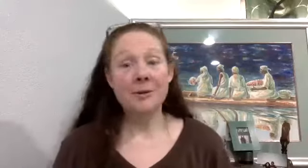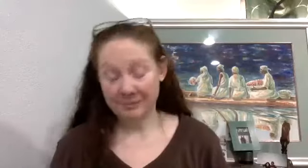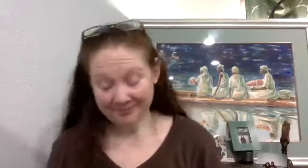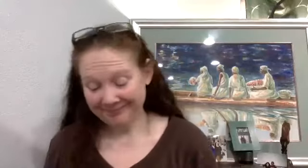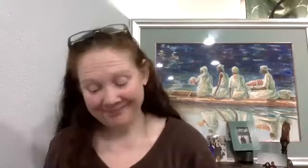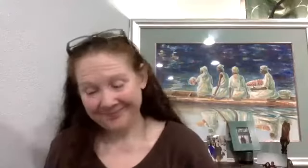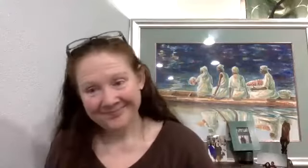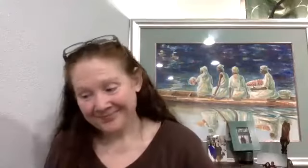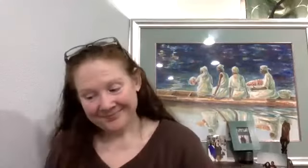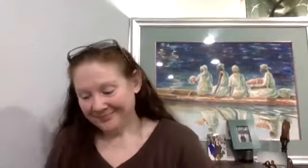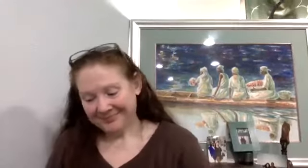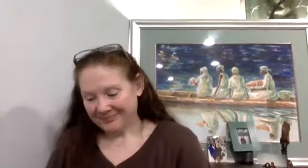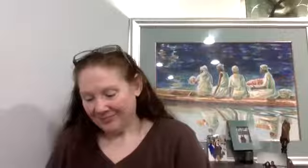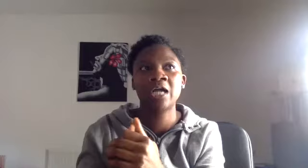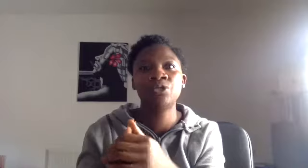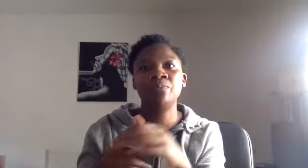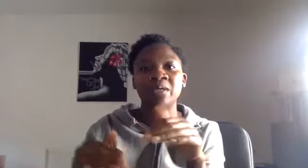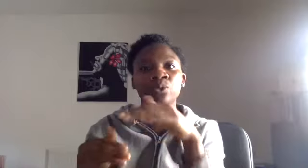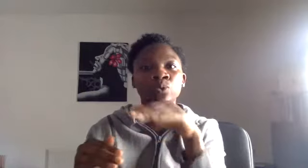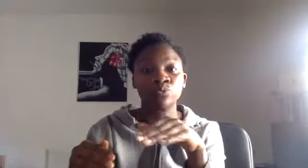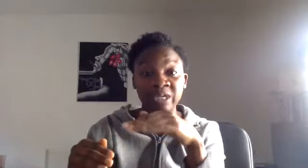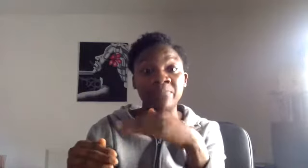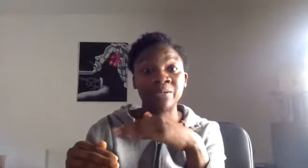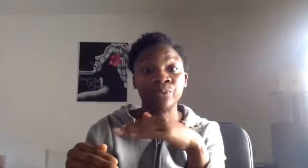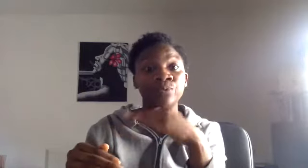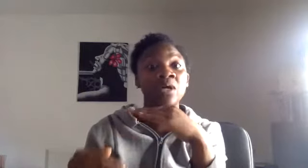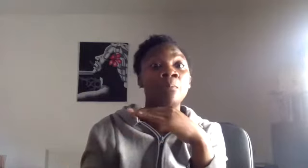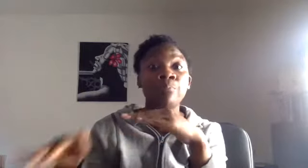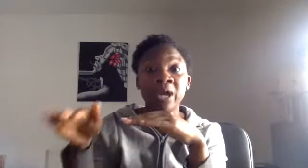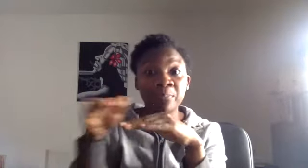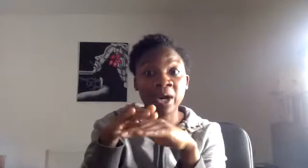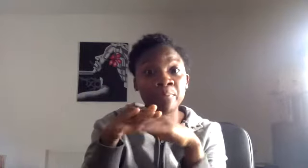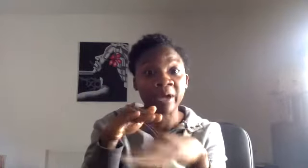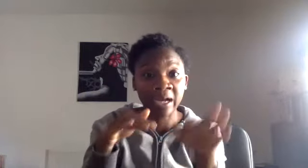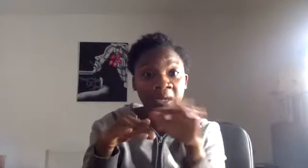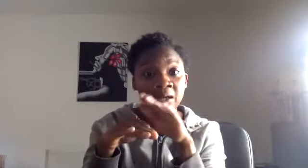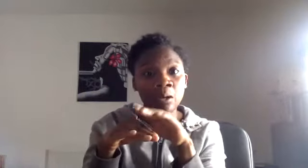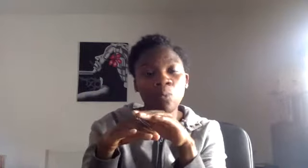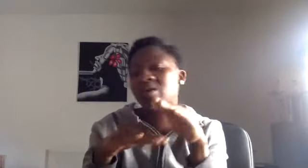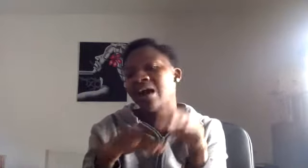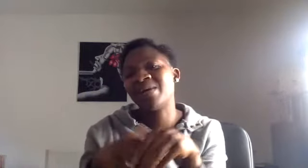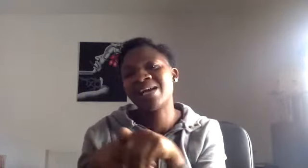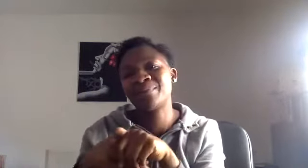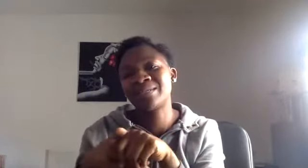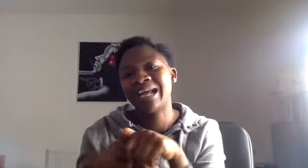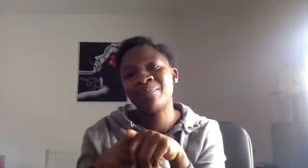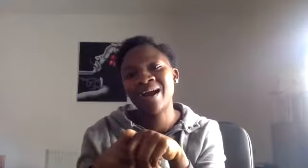Right? And some people are trying to build, rebuild, brick by brick, without being able to take a break.